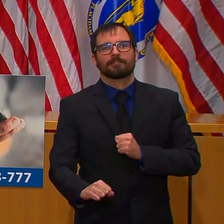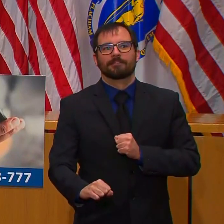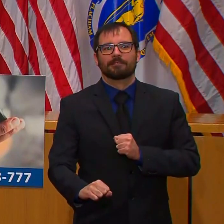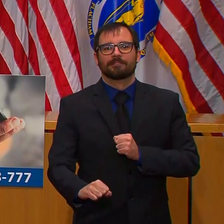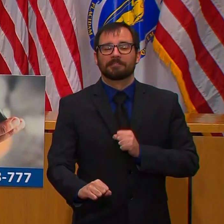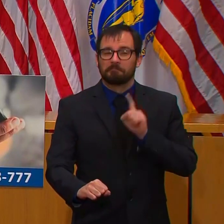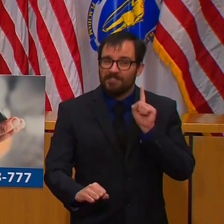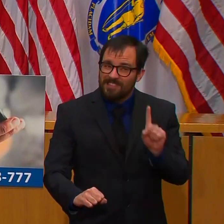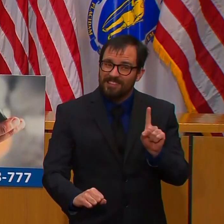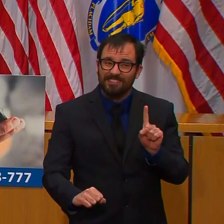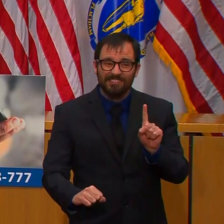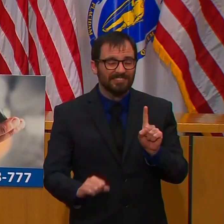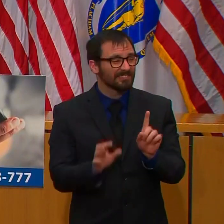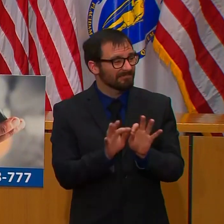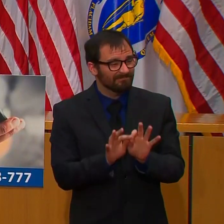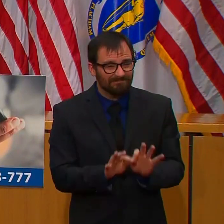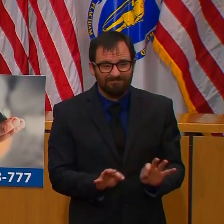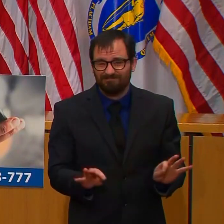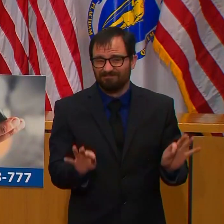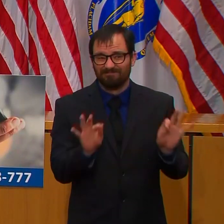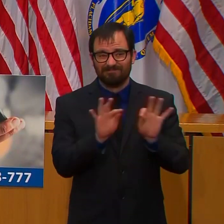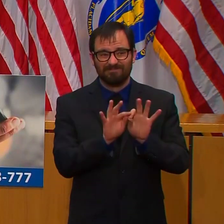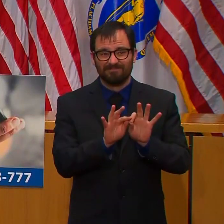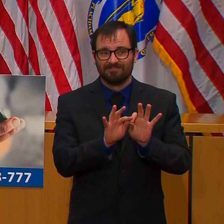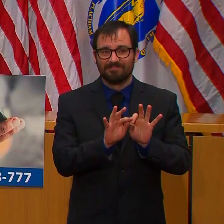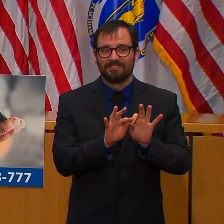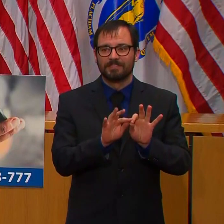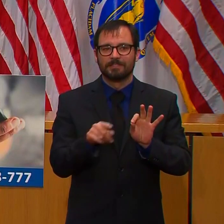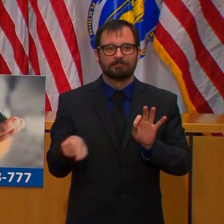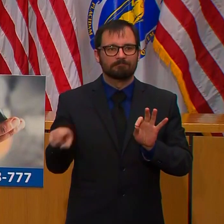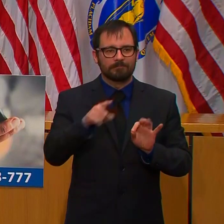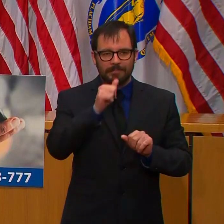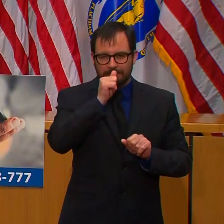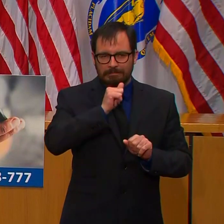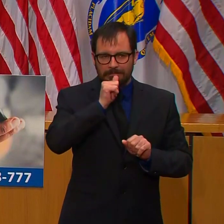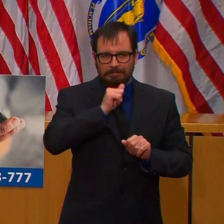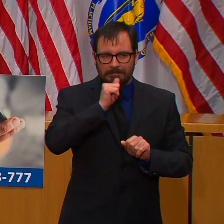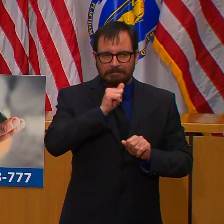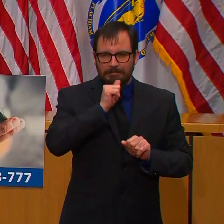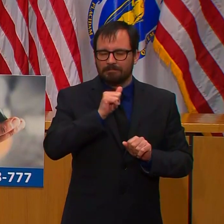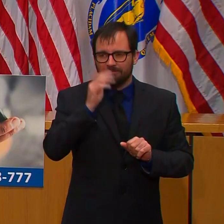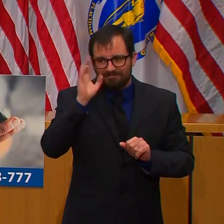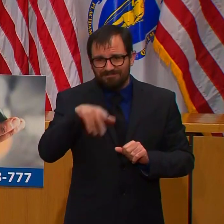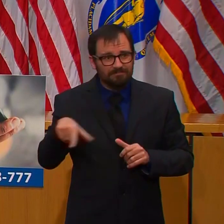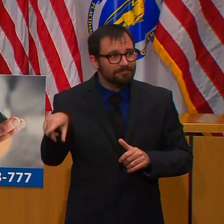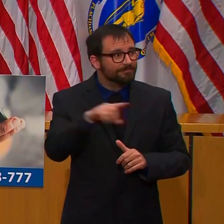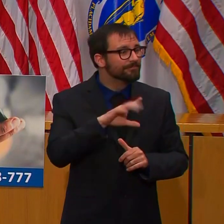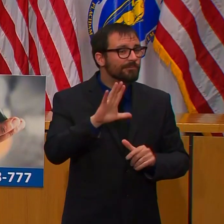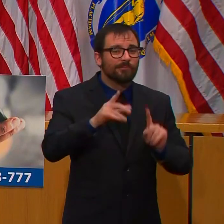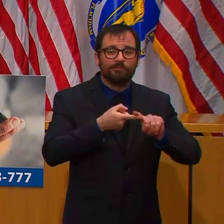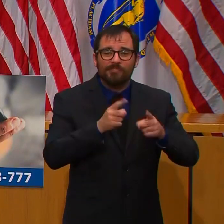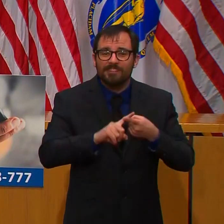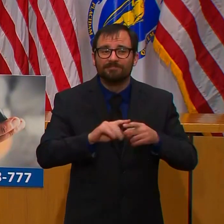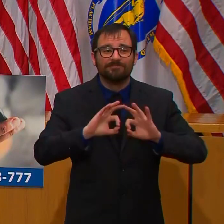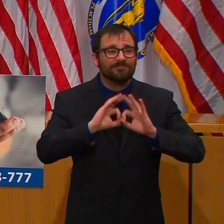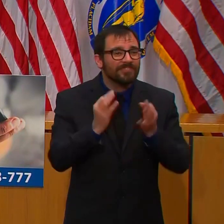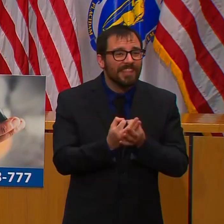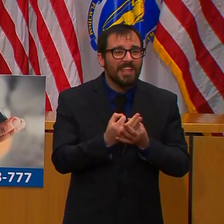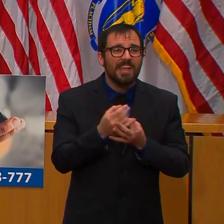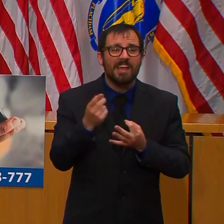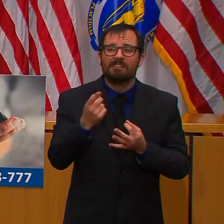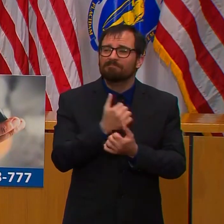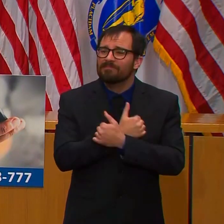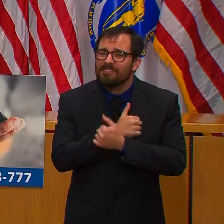of your family and most of your friends for your own health and safety and for the health and safety of your